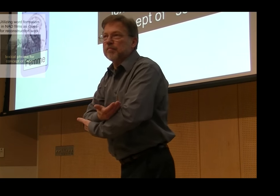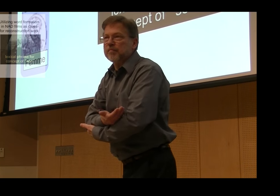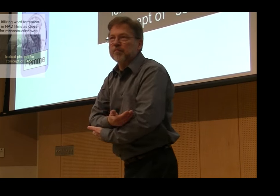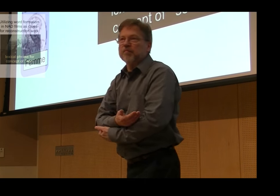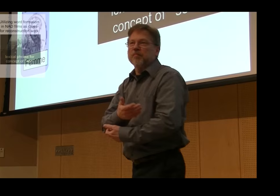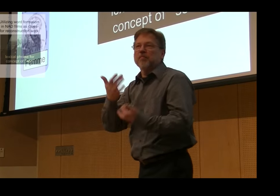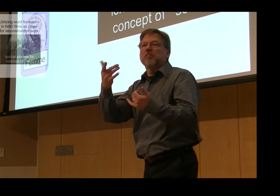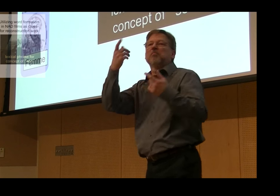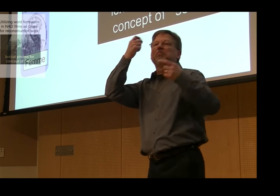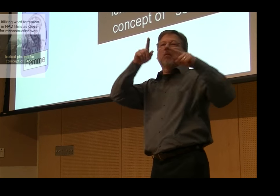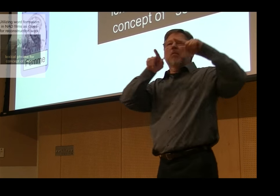Male, baby.